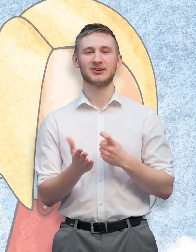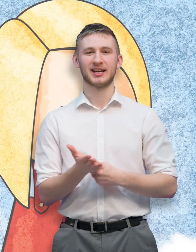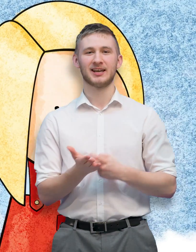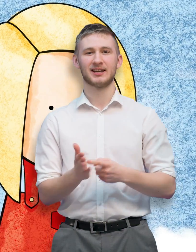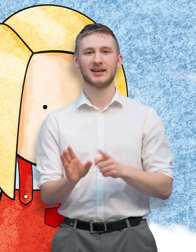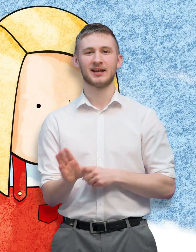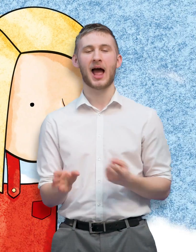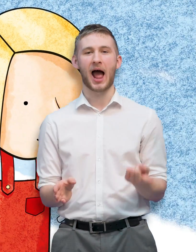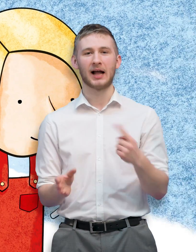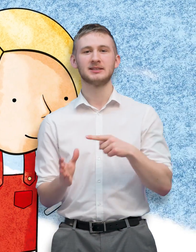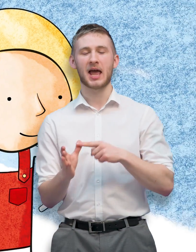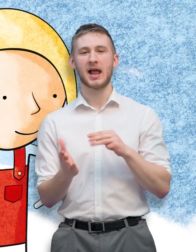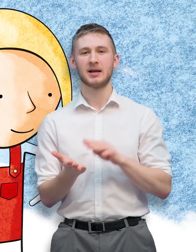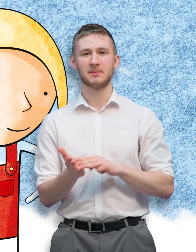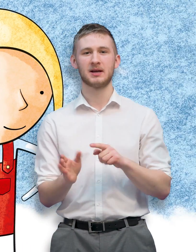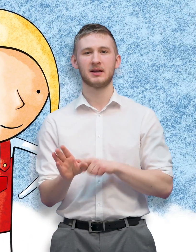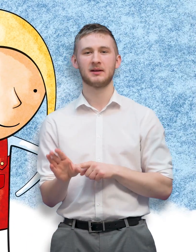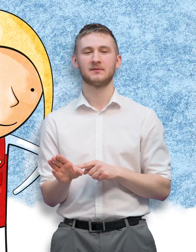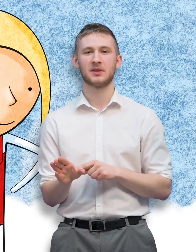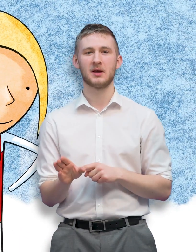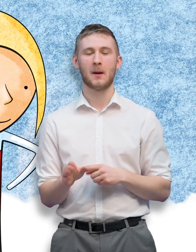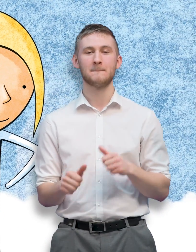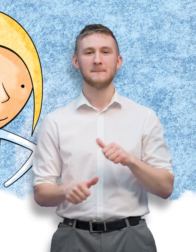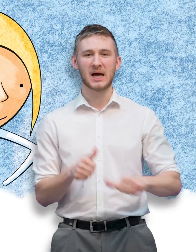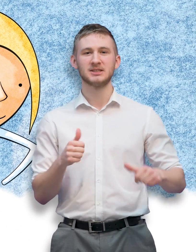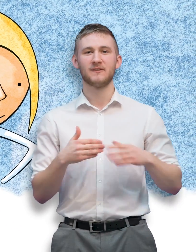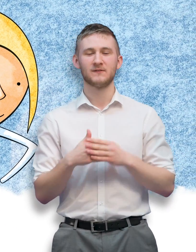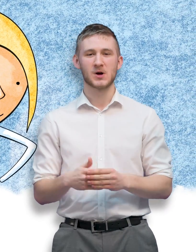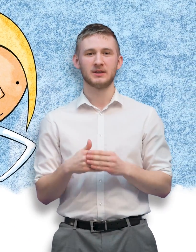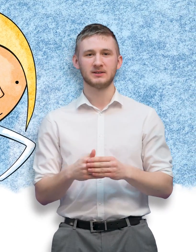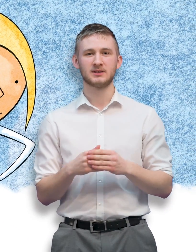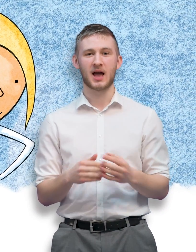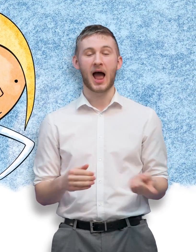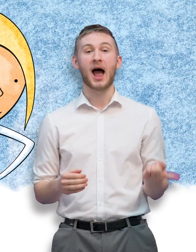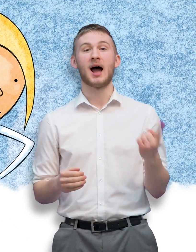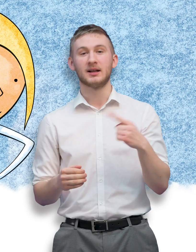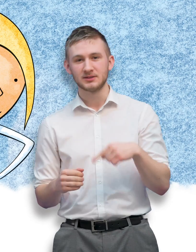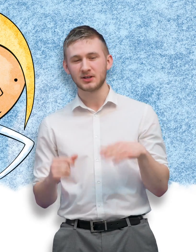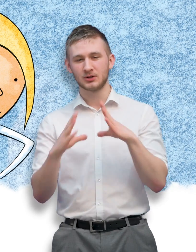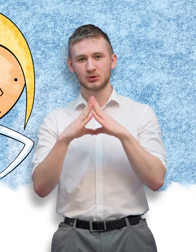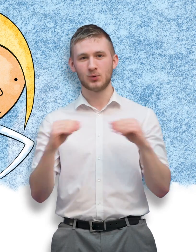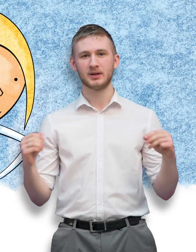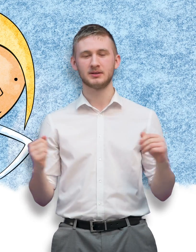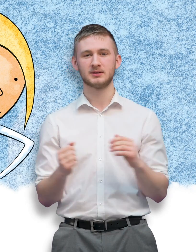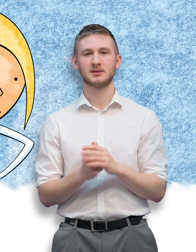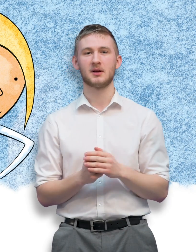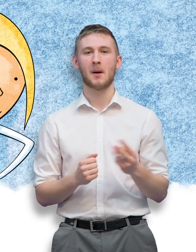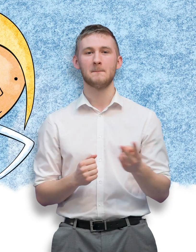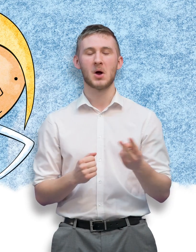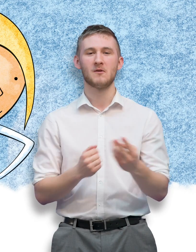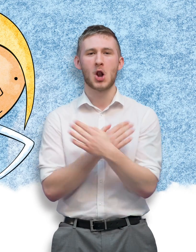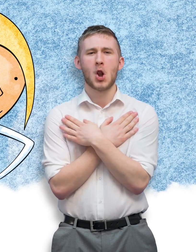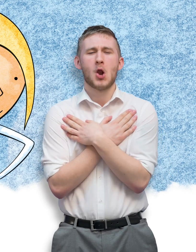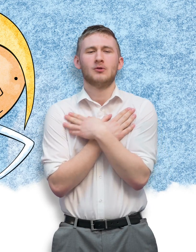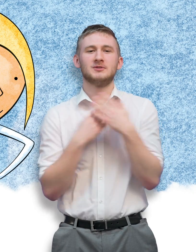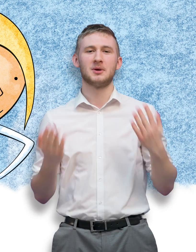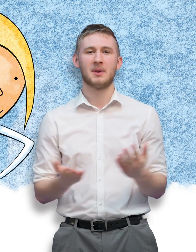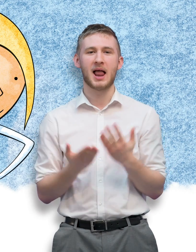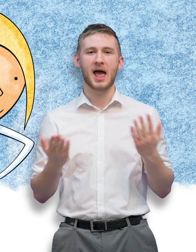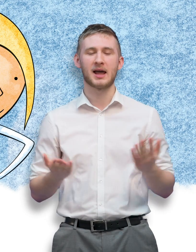Harry and Amy were the best of friends And brother and sister too They both loved to play, to share and to dance They